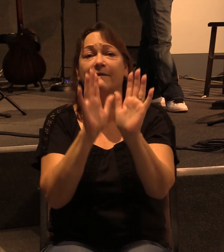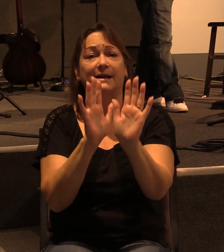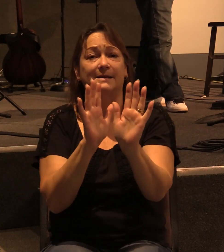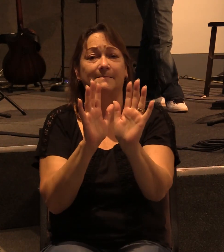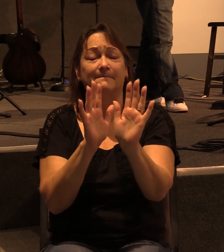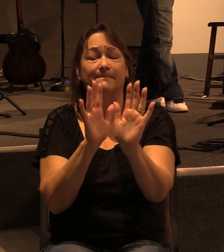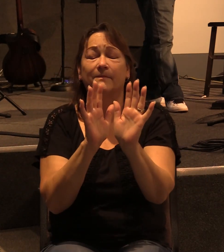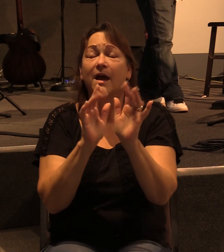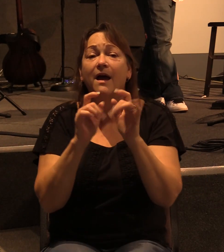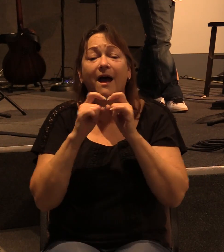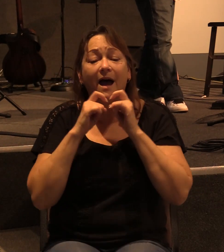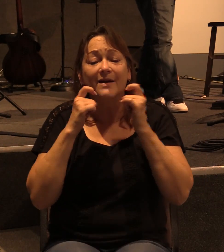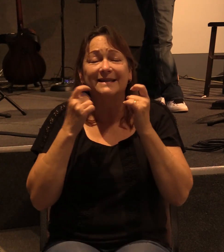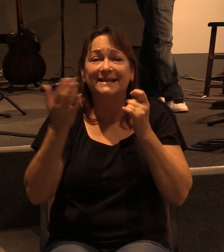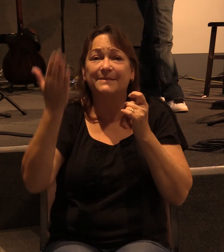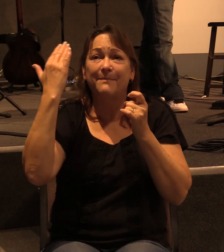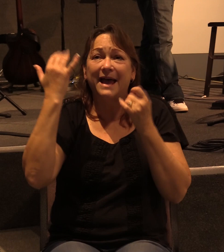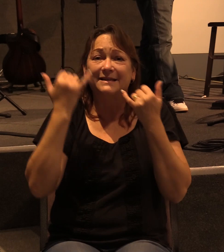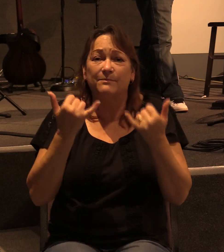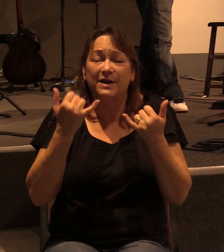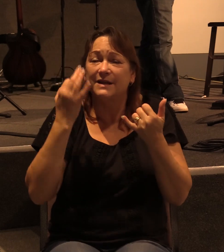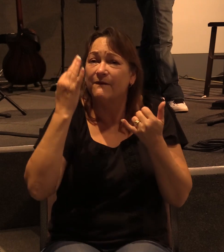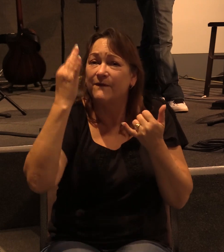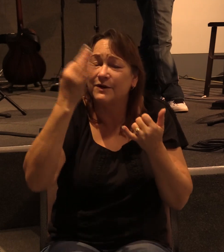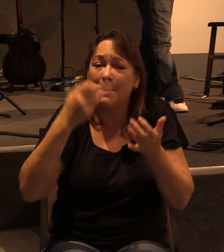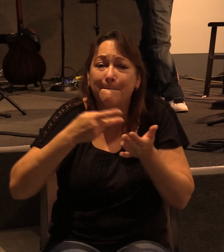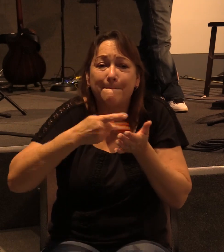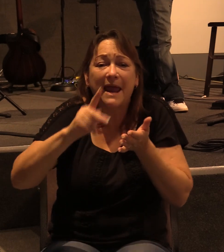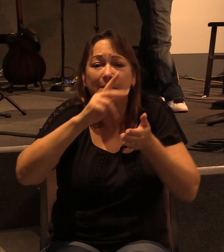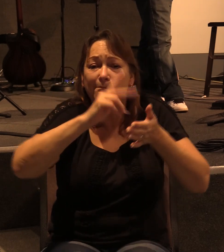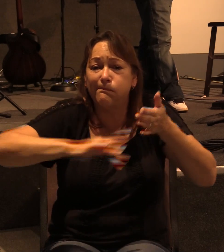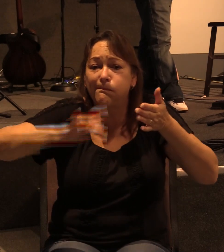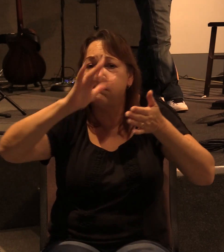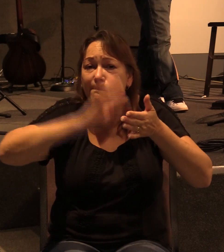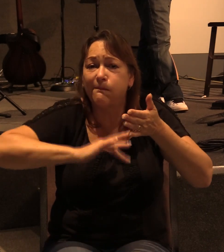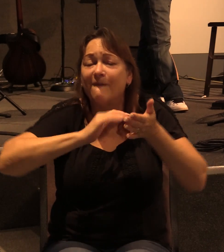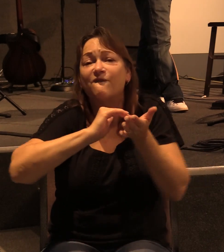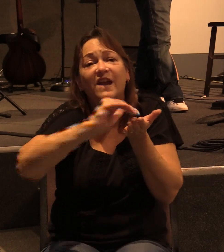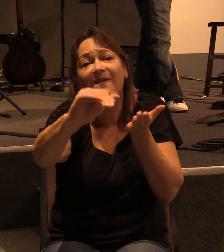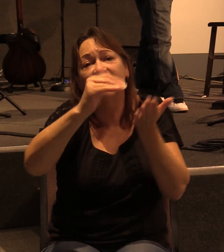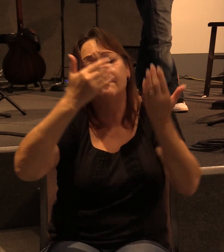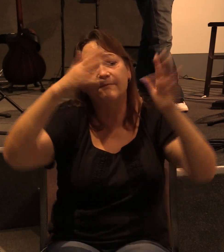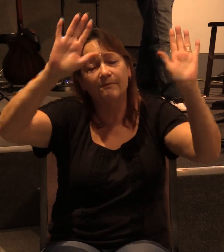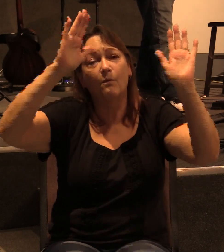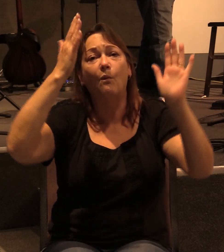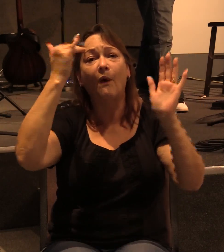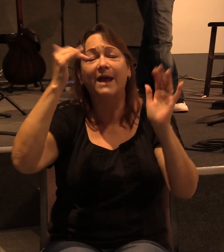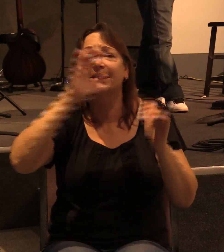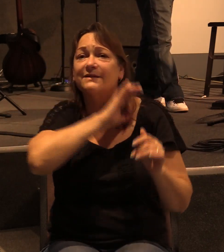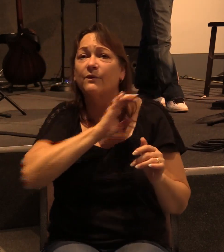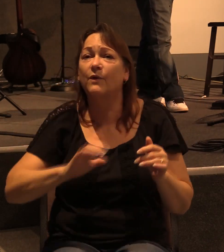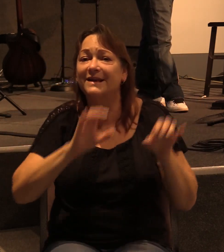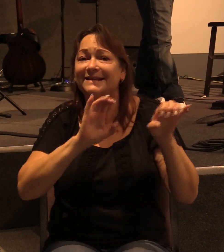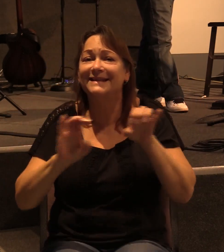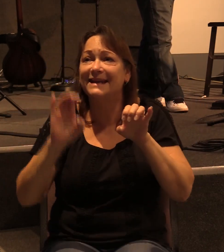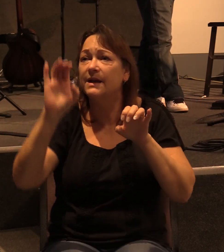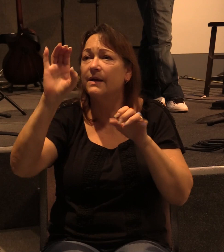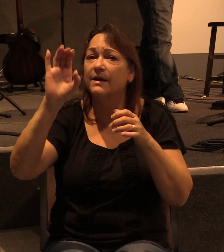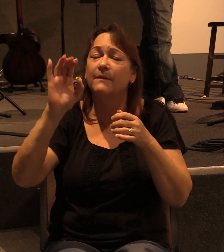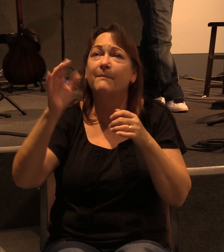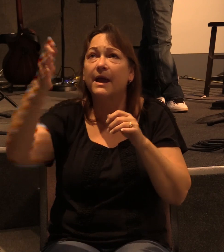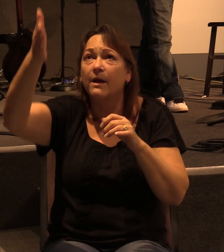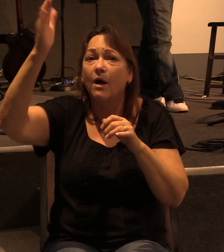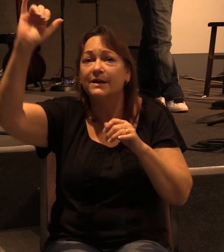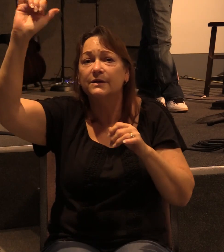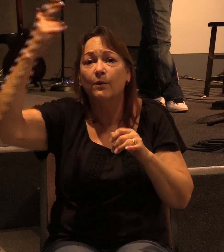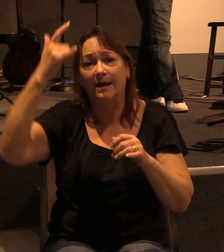Our sins, past, present, future have been paid in full, forgiven because of what Christ did by